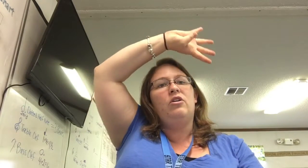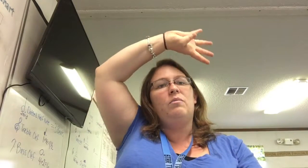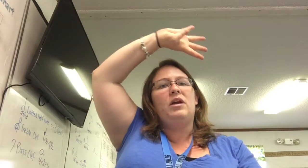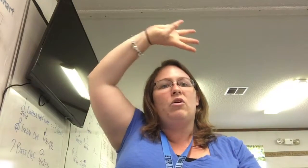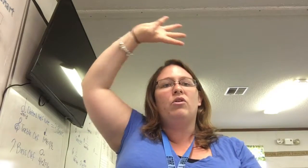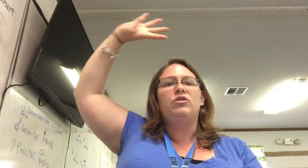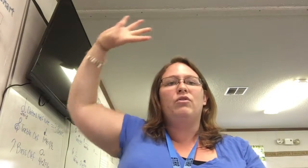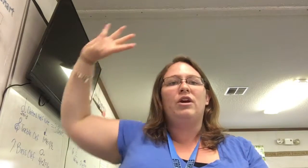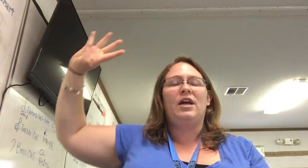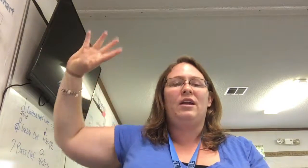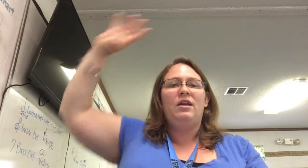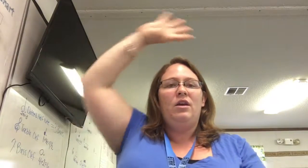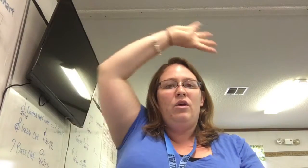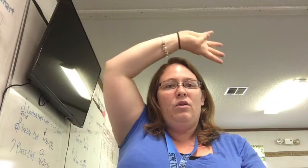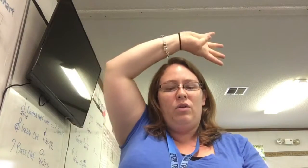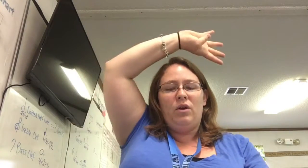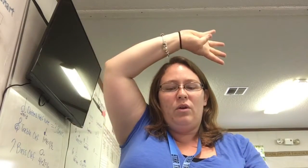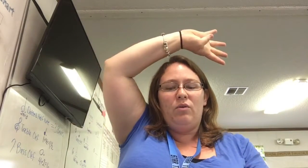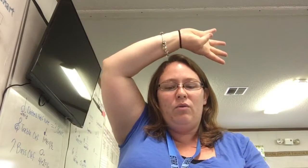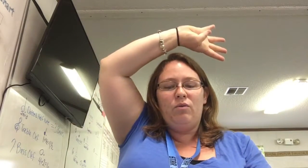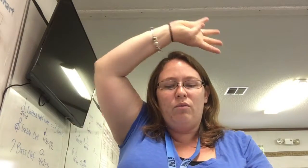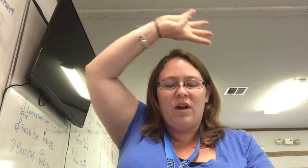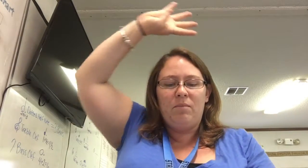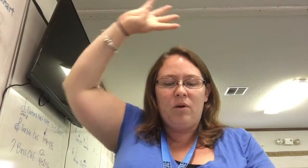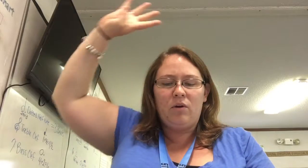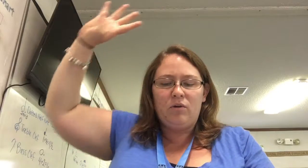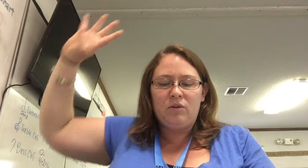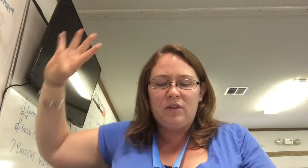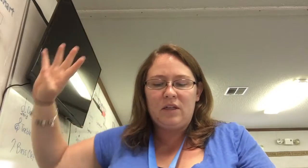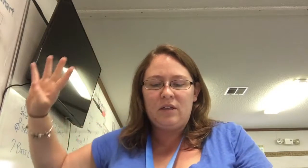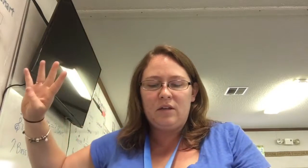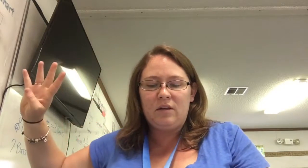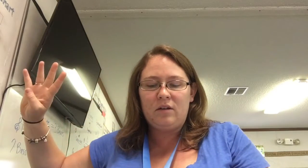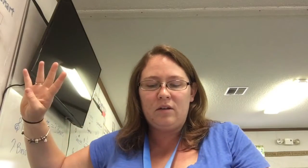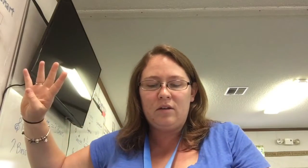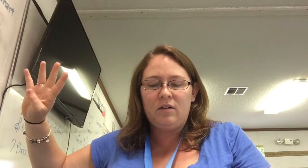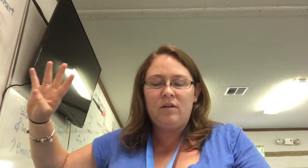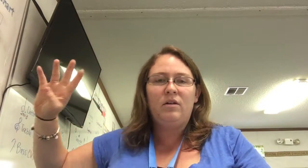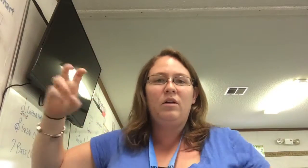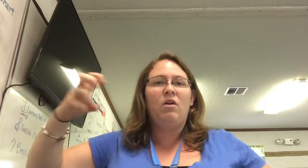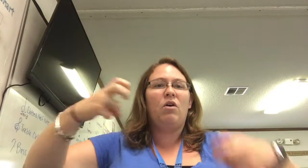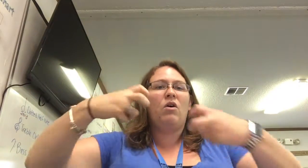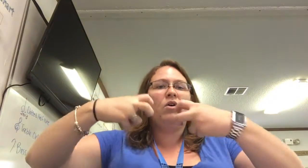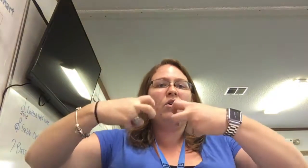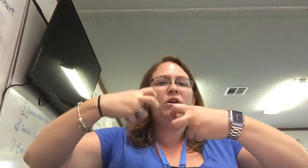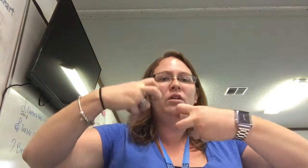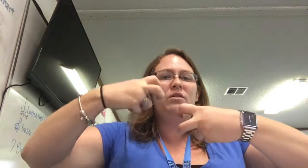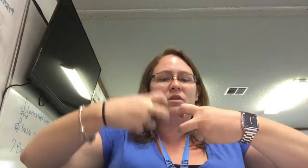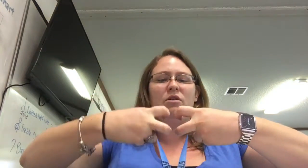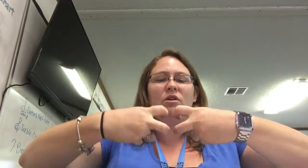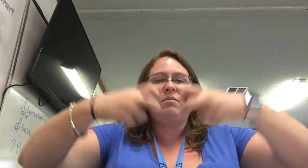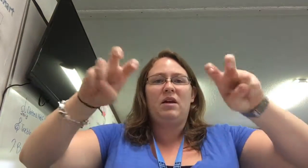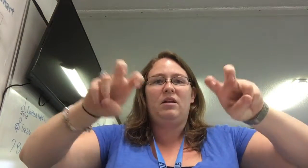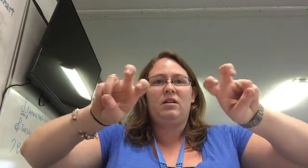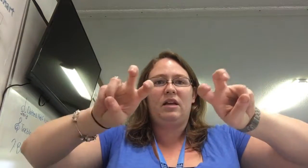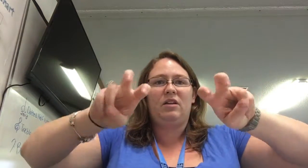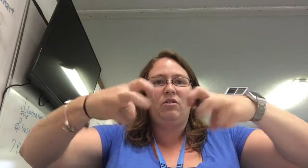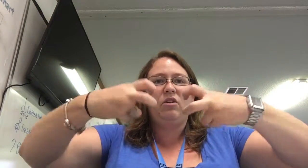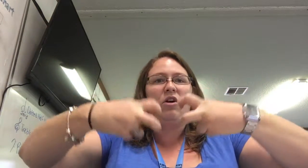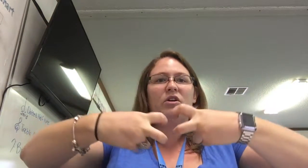you're gonna make an arch over your head. Rainbows hard so you're gonna make like little claws